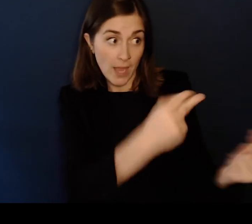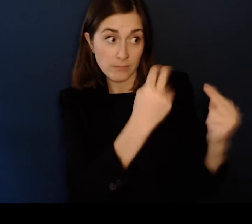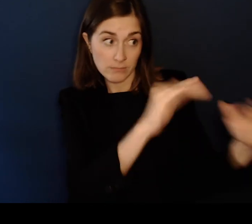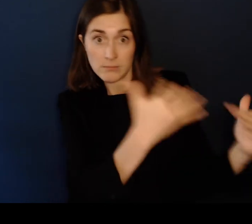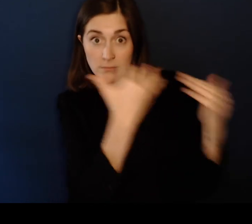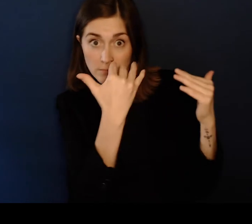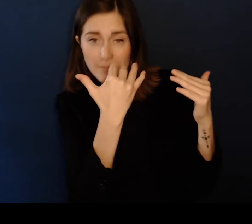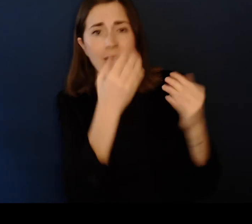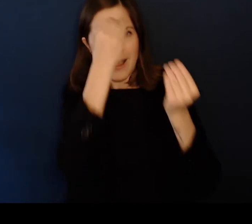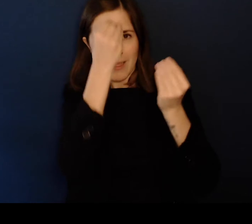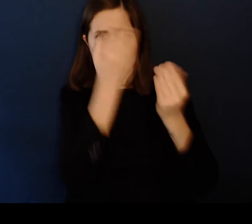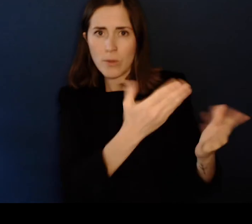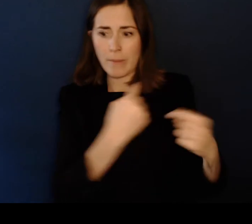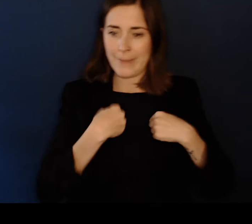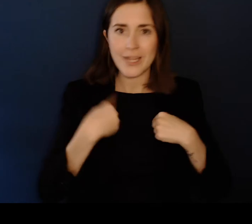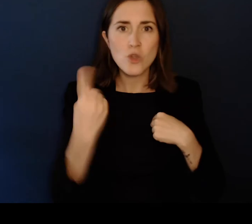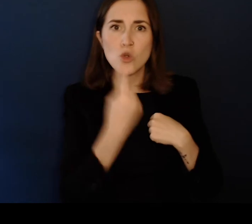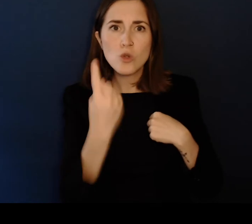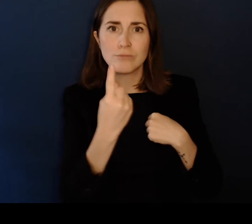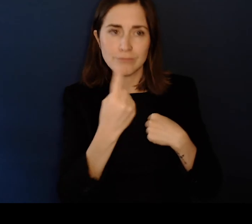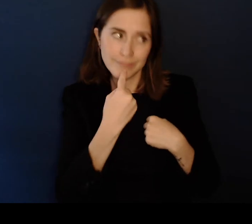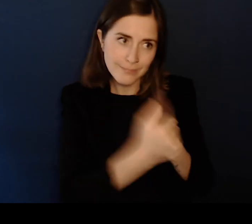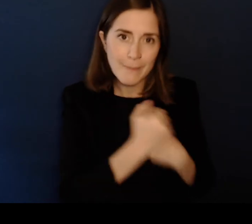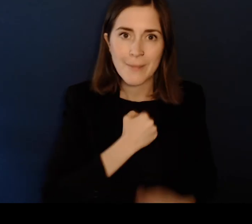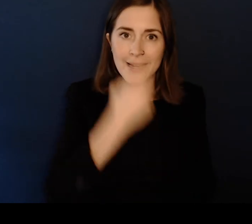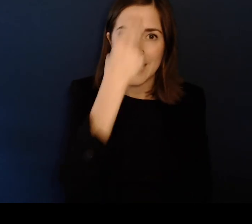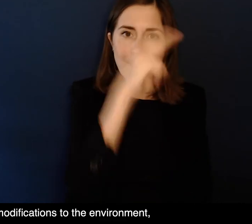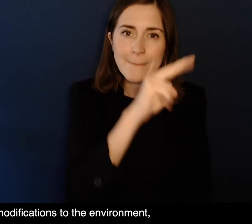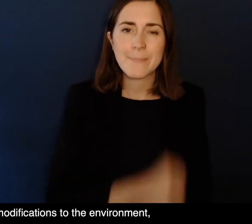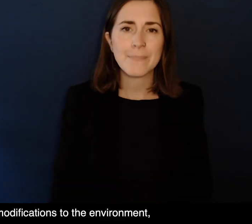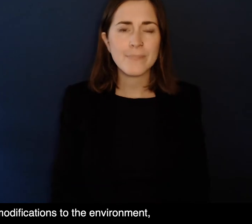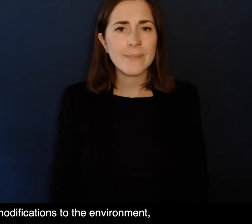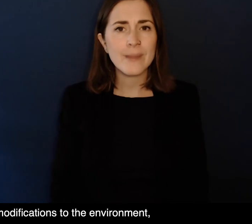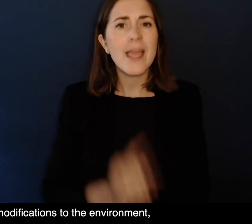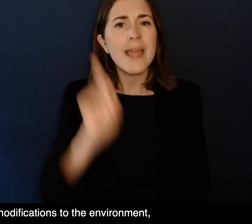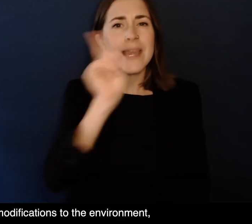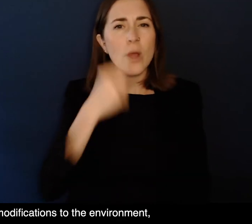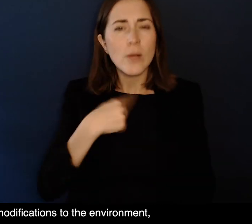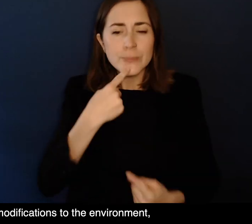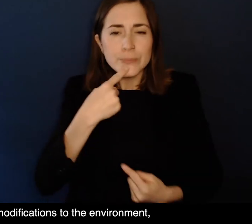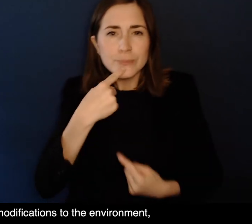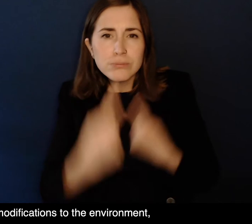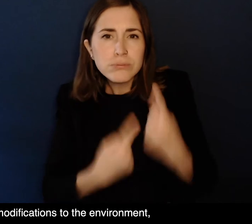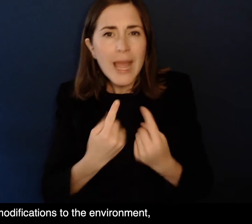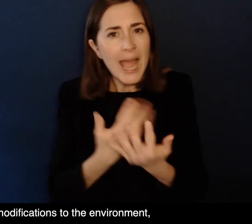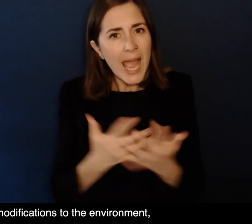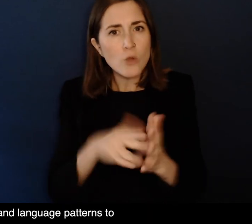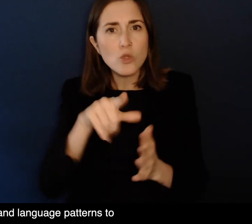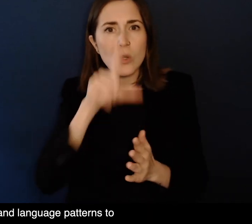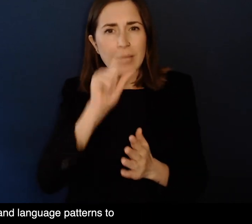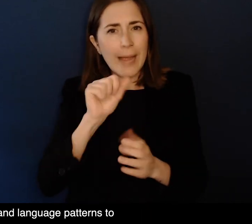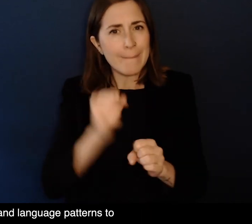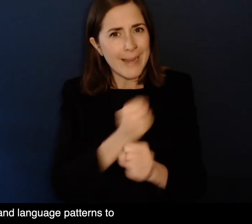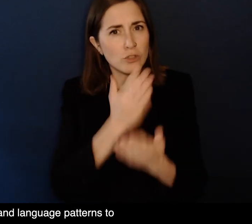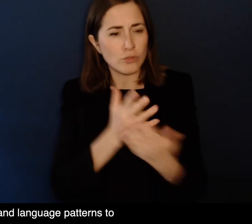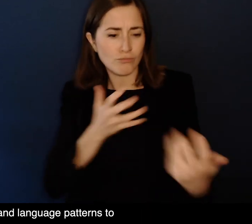Once you are sure you have their attention, let them know who you are. Now we will look at modifications to the environment and